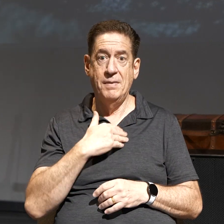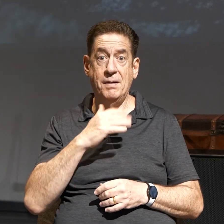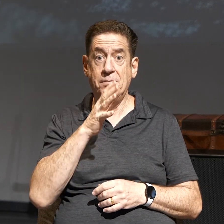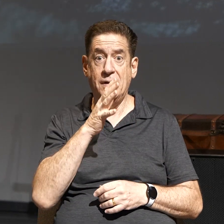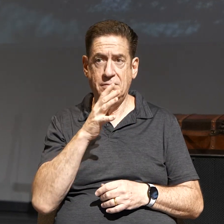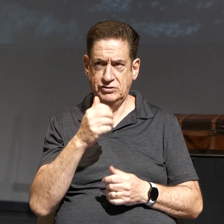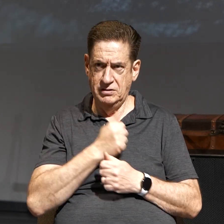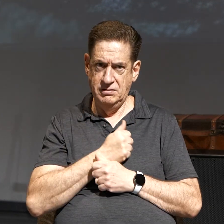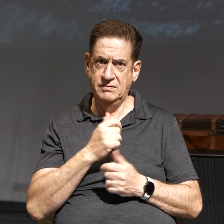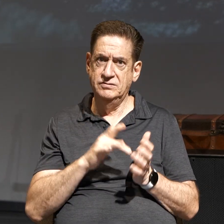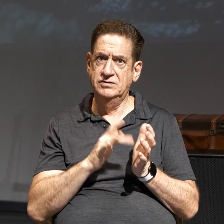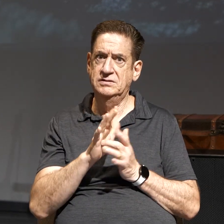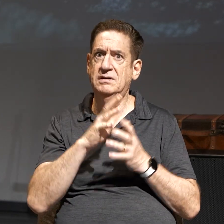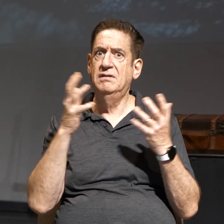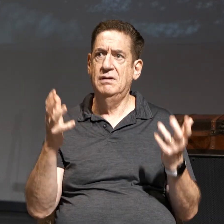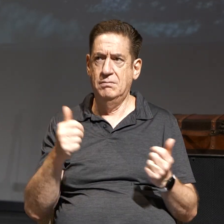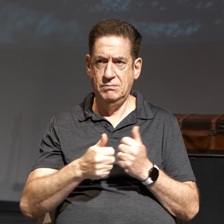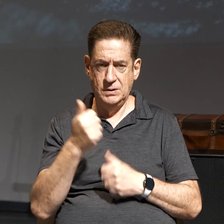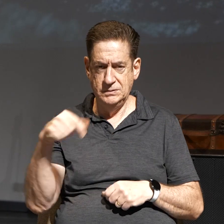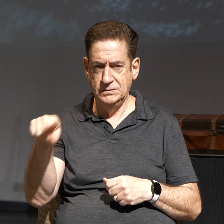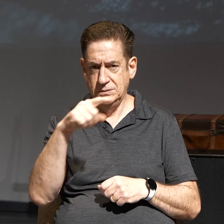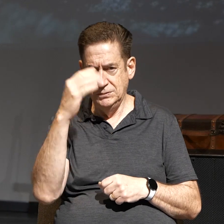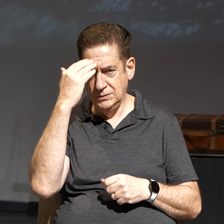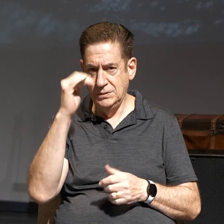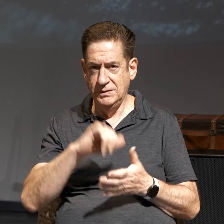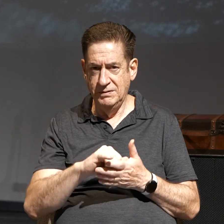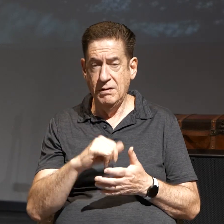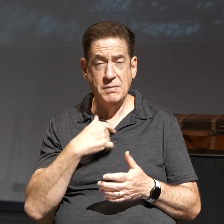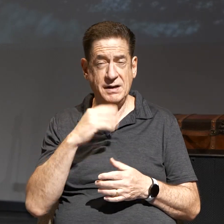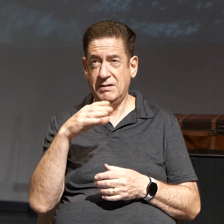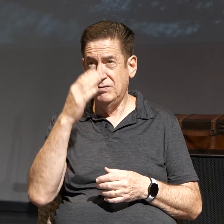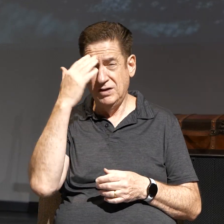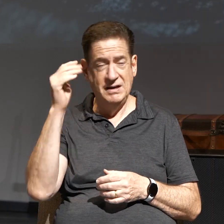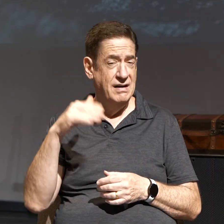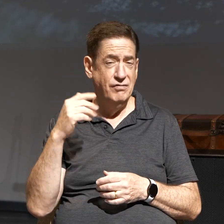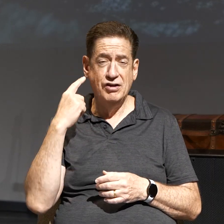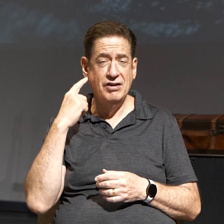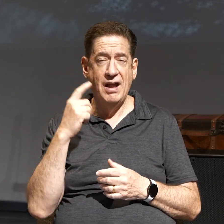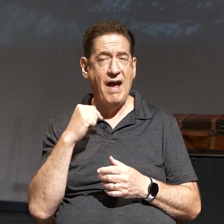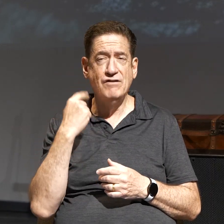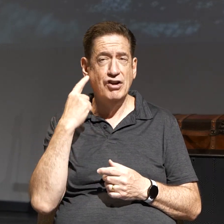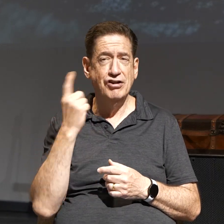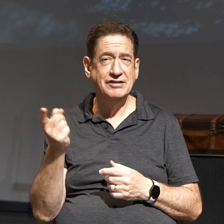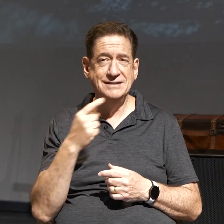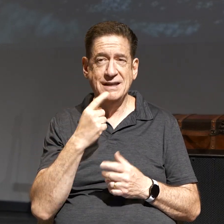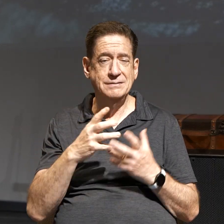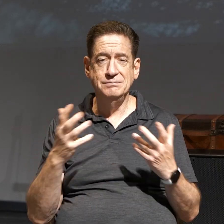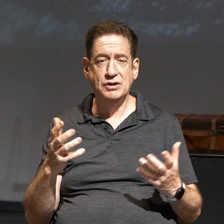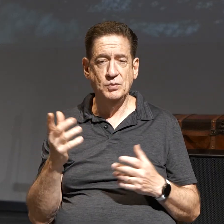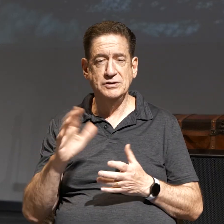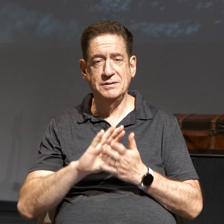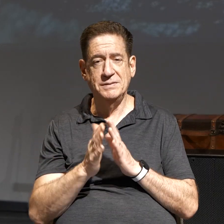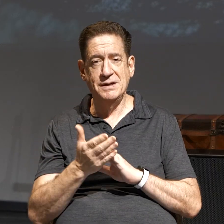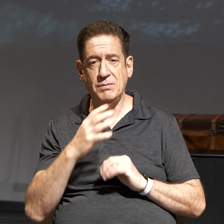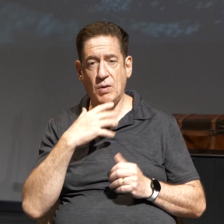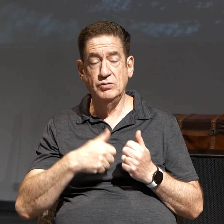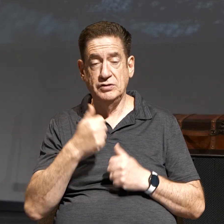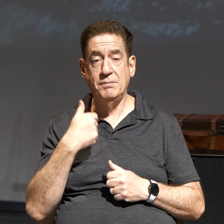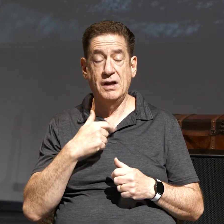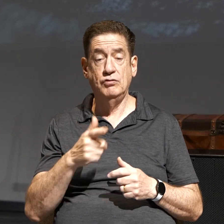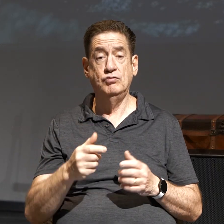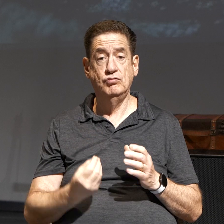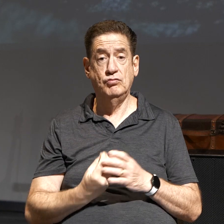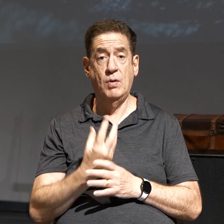Most of you know that. But I'll never forget this. I haven't heard her say it as much as she got older. But growing up in the Davis home,